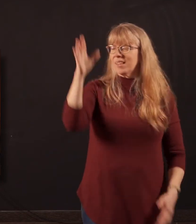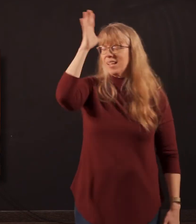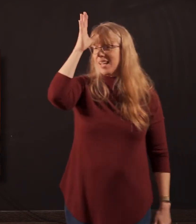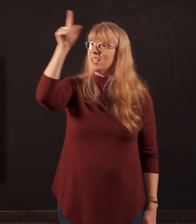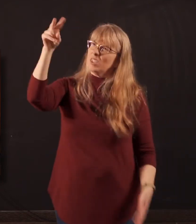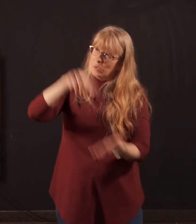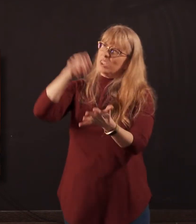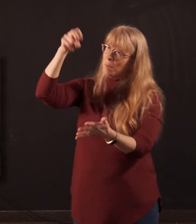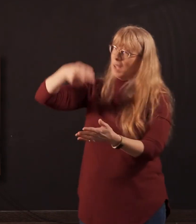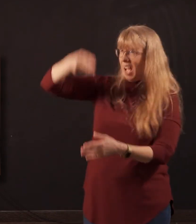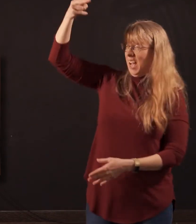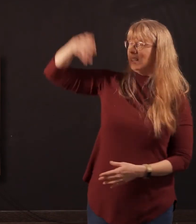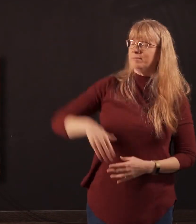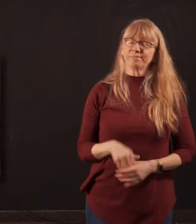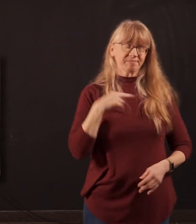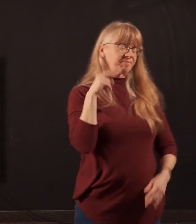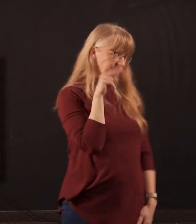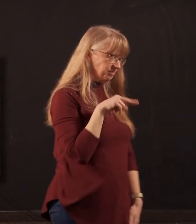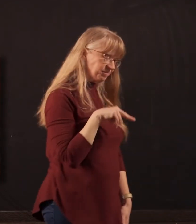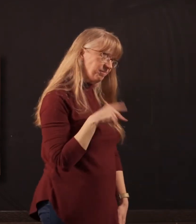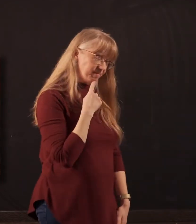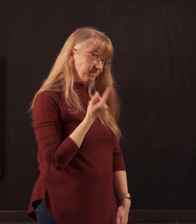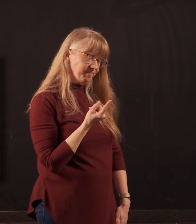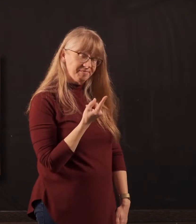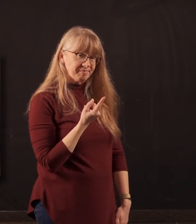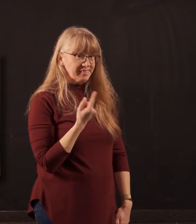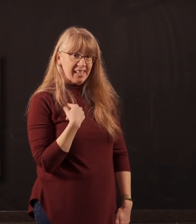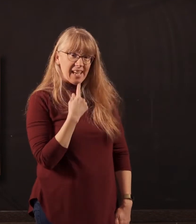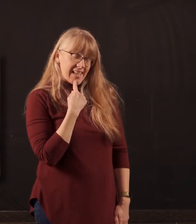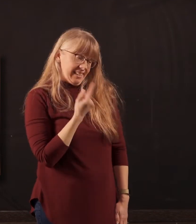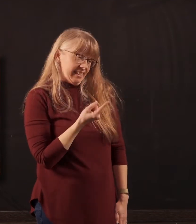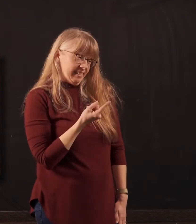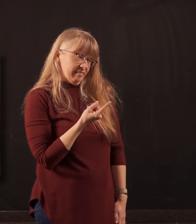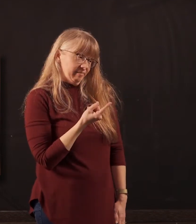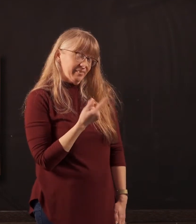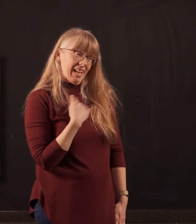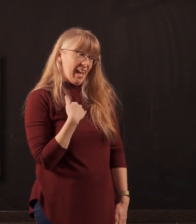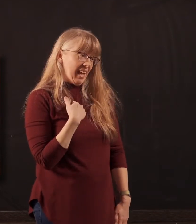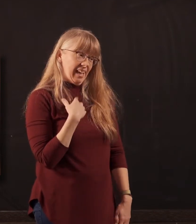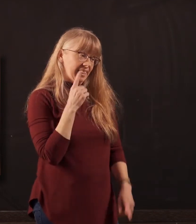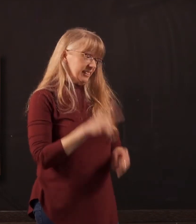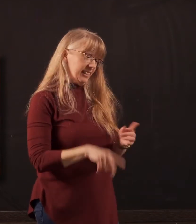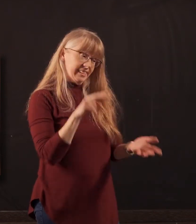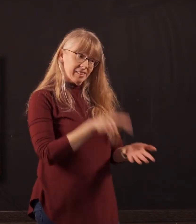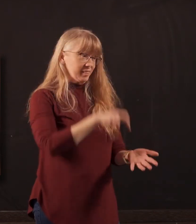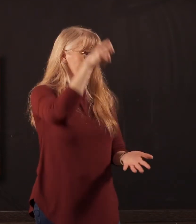jump very high? I had to look down at him and unfortunately I had to tell him, Son, I cannot jump very high.